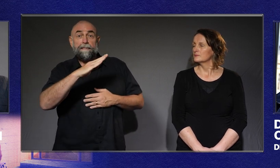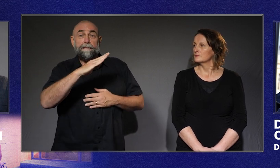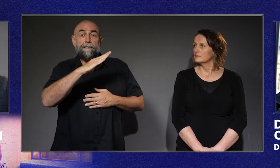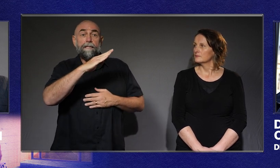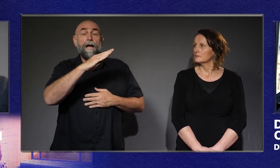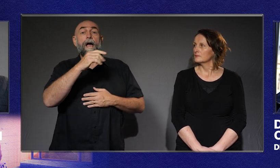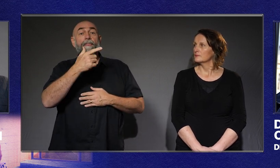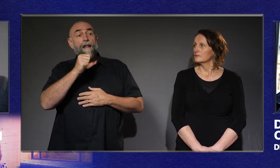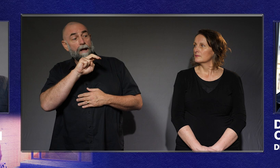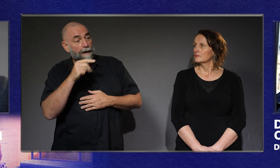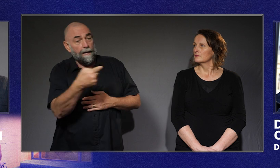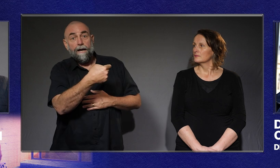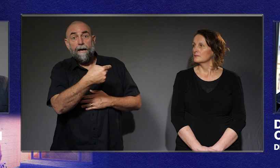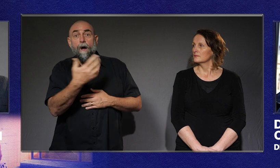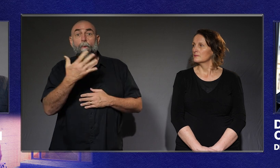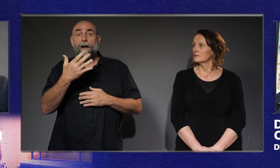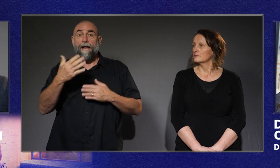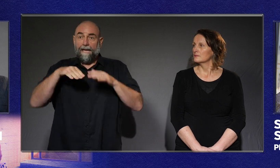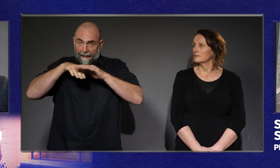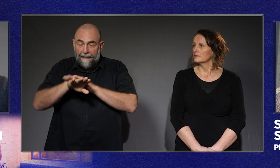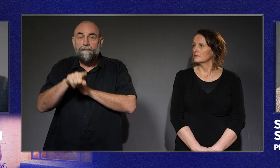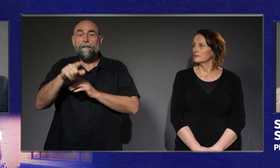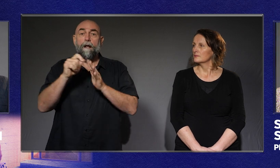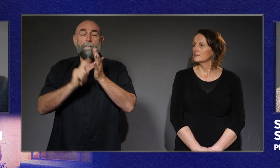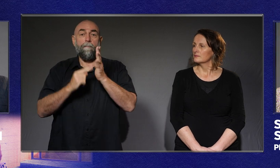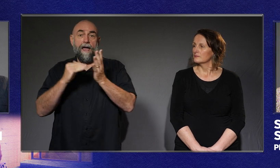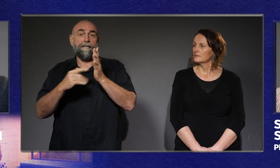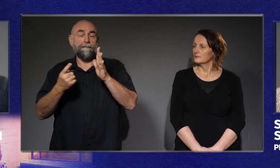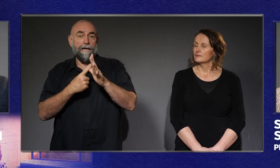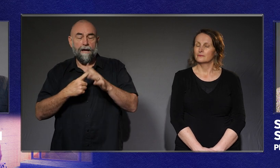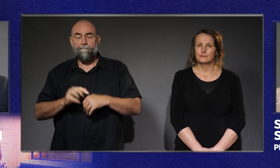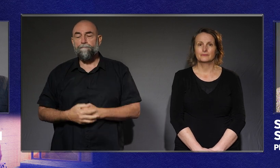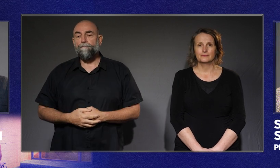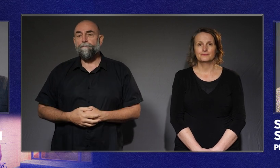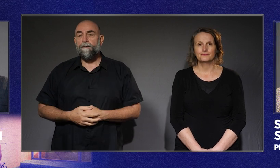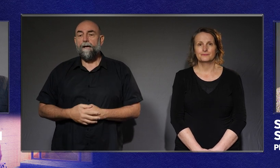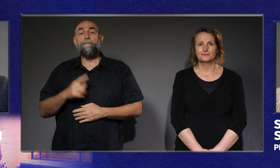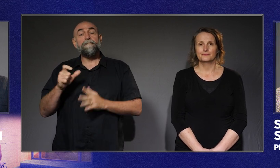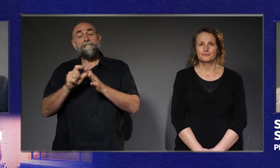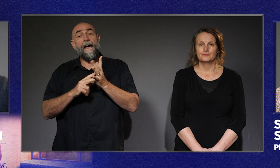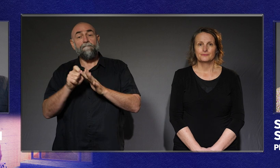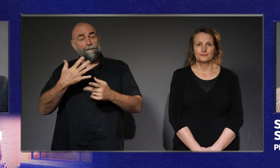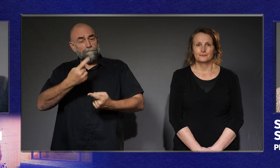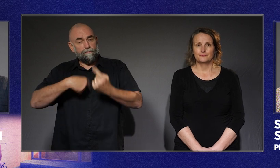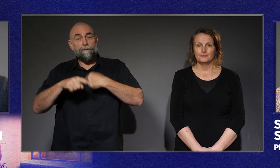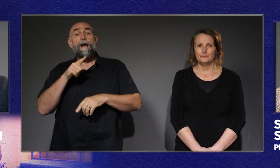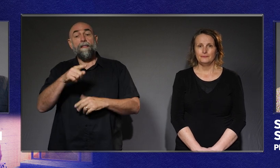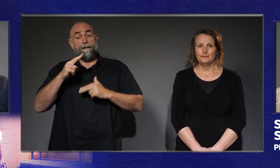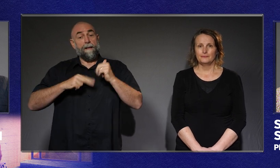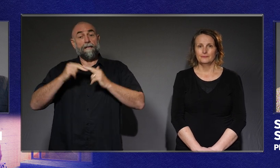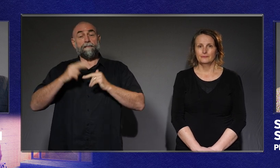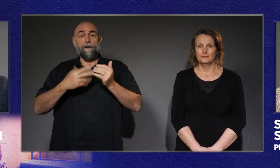you'll come to the entrance to the plaza. As David just described, this development is situated on a hill.